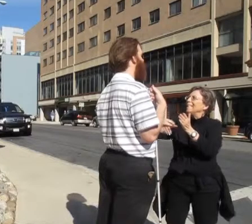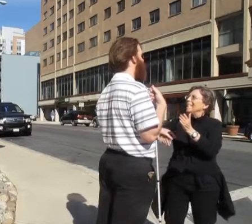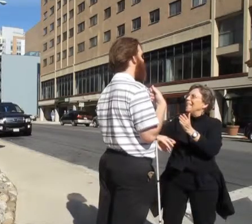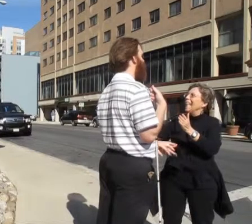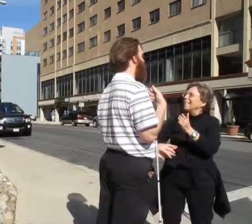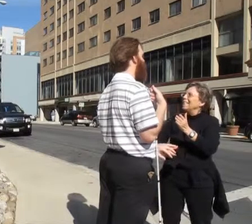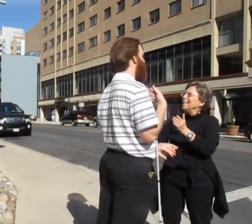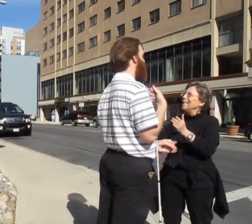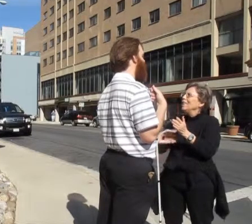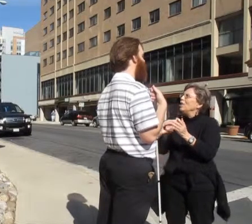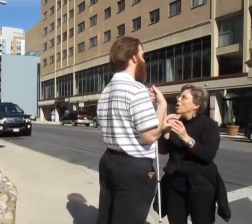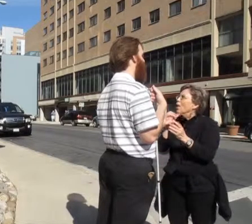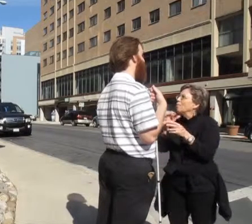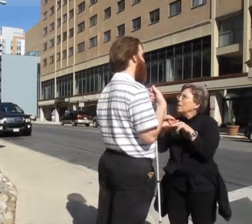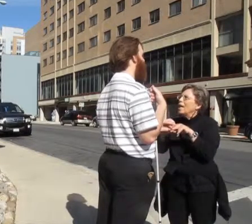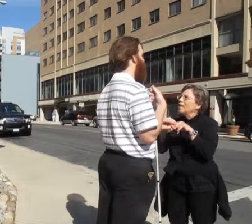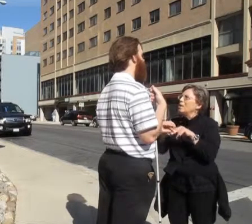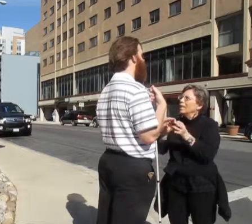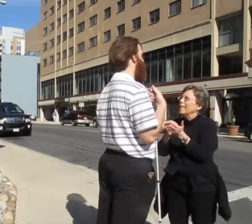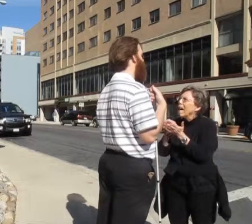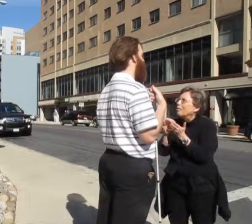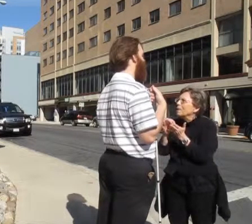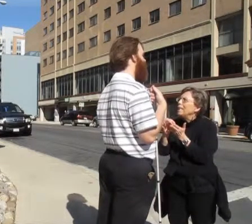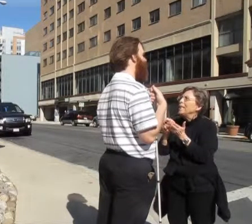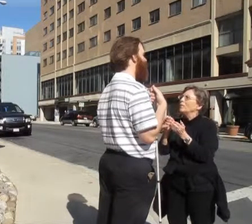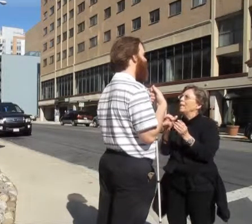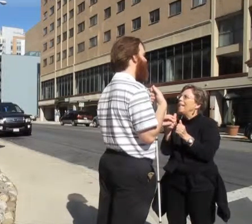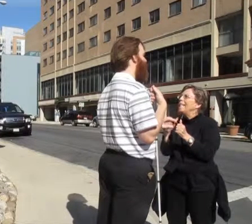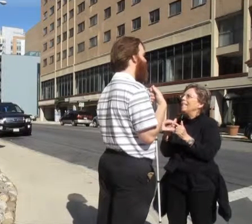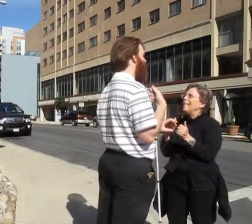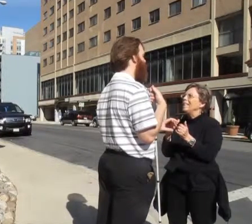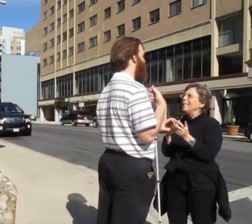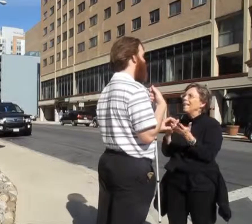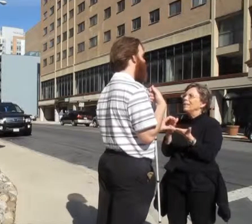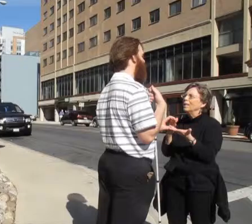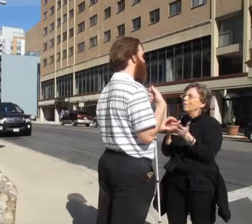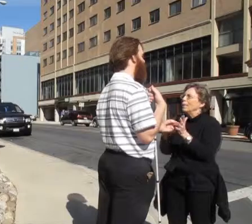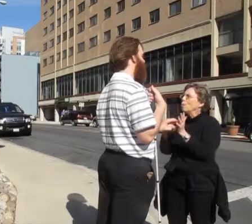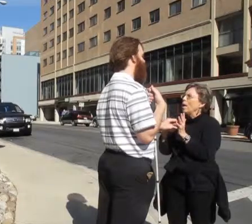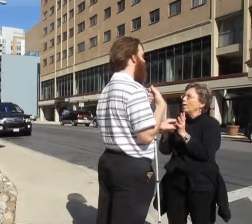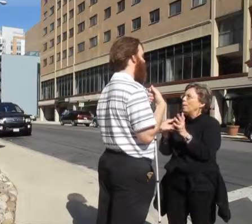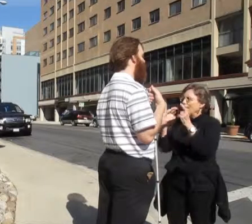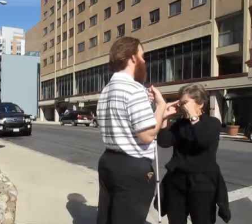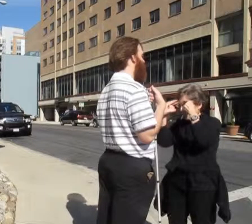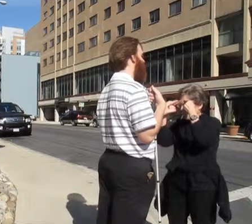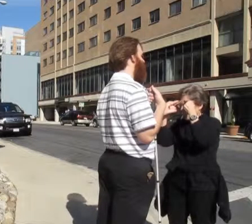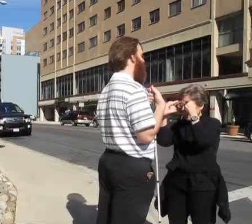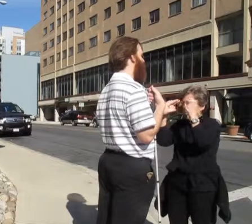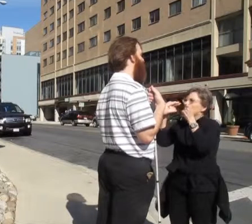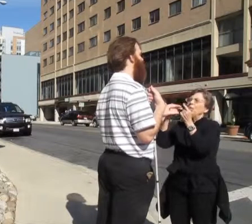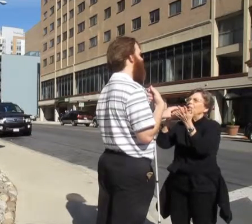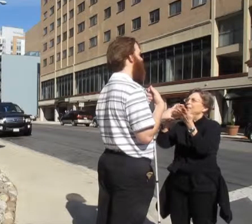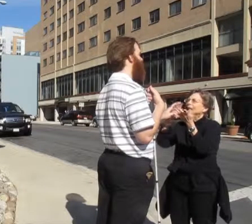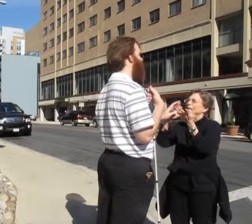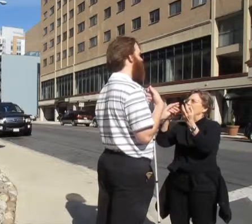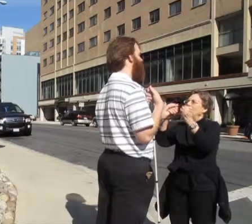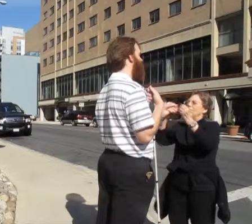gut, not relying on counting or anything that requires thinking, but just kind of this